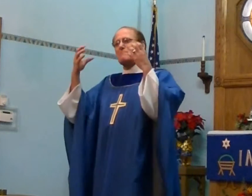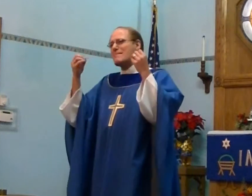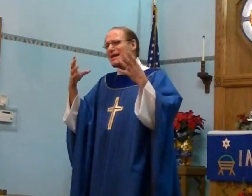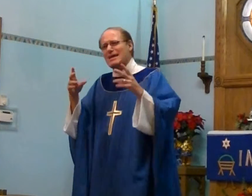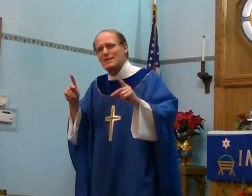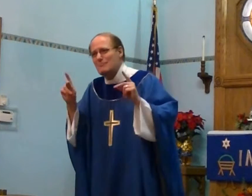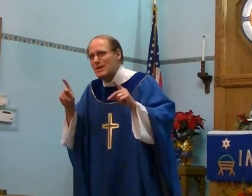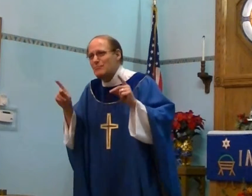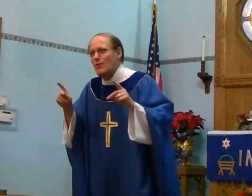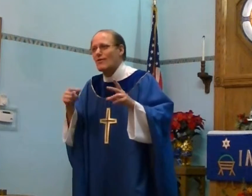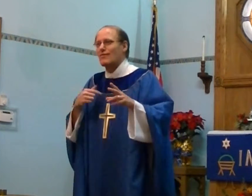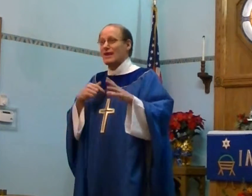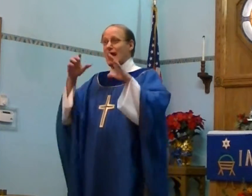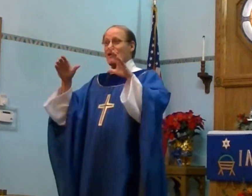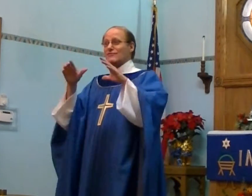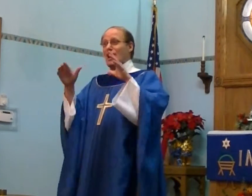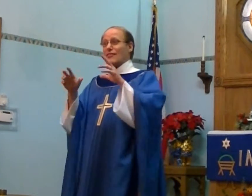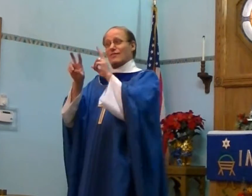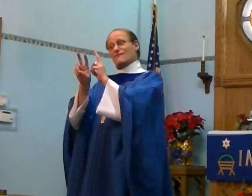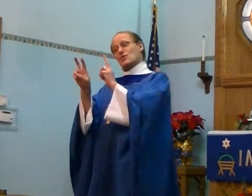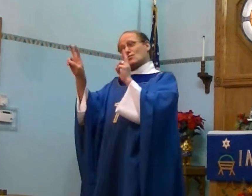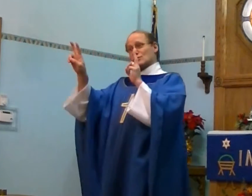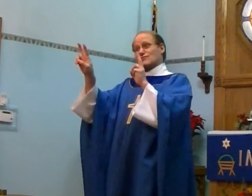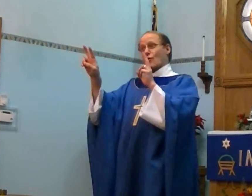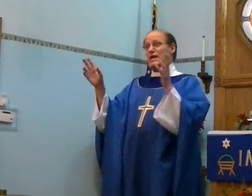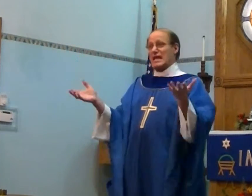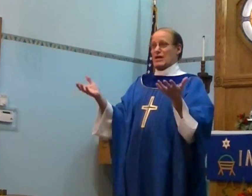many people that I have done the funerals for here.